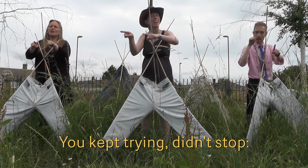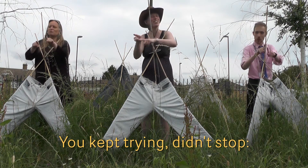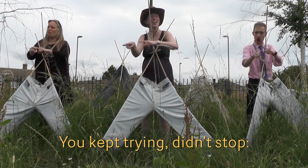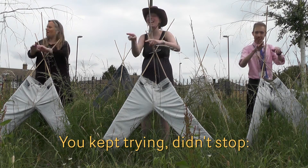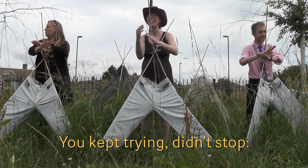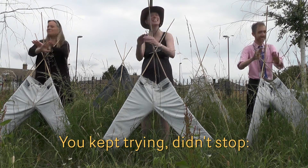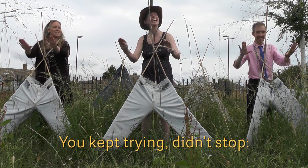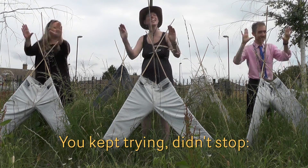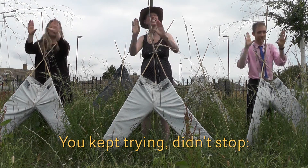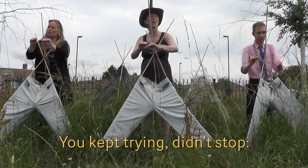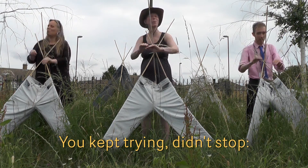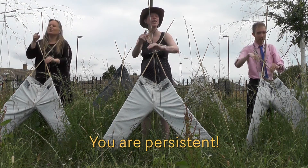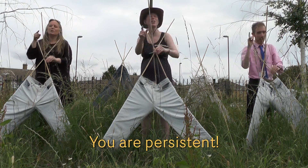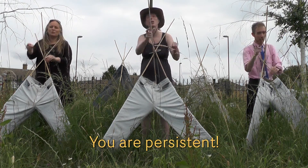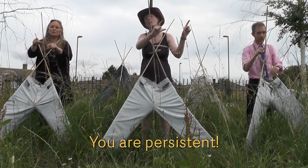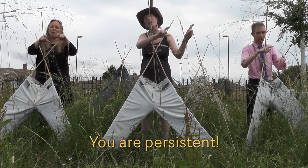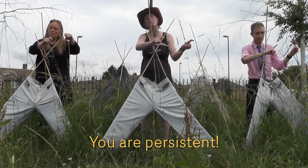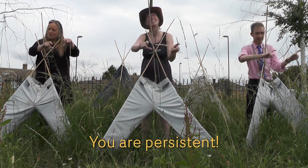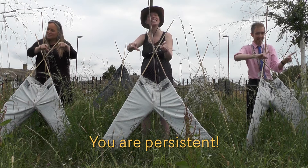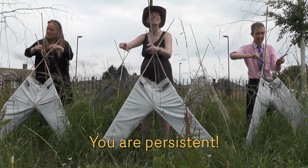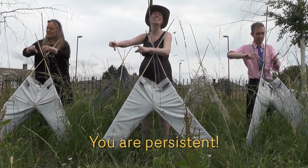trying, didn't stop, you are persistent.